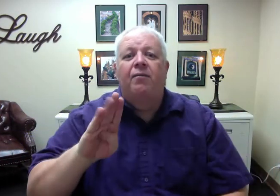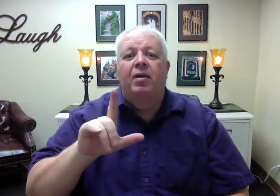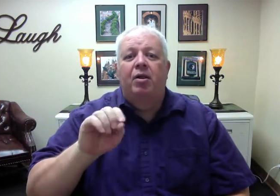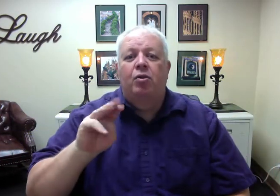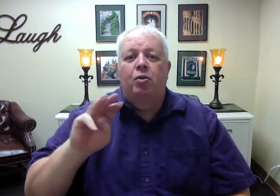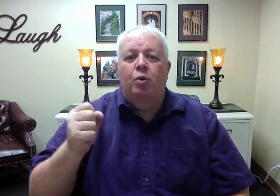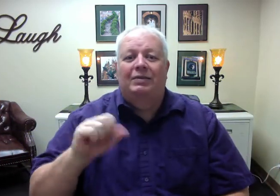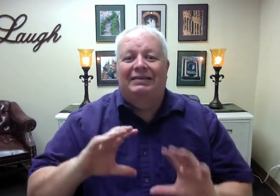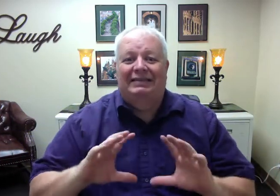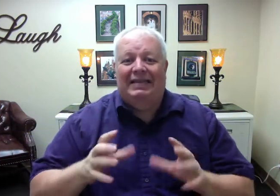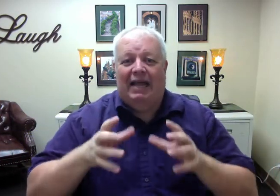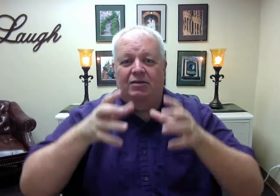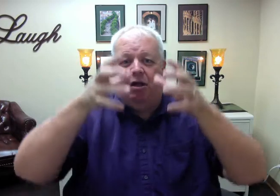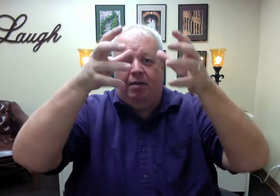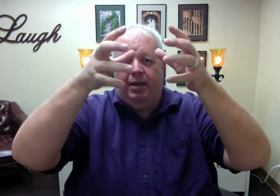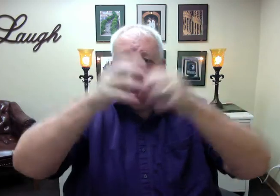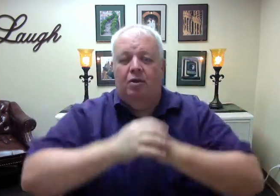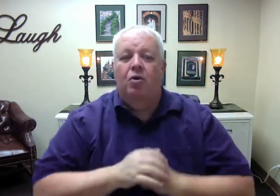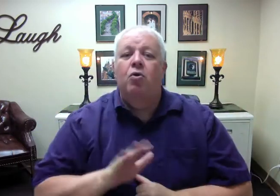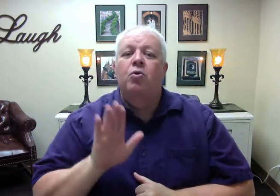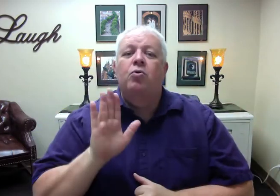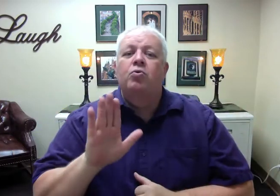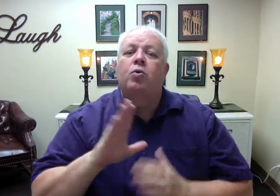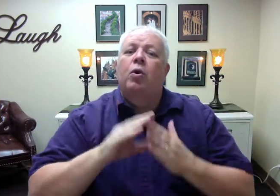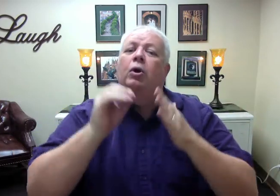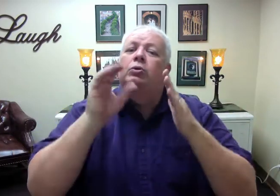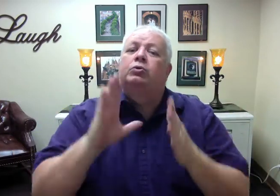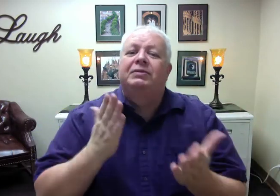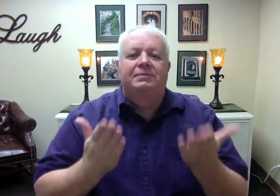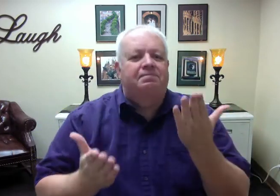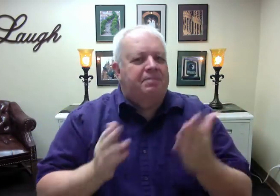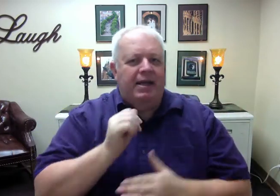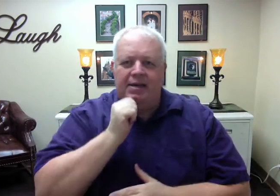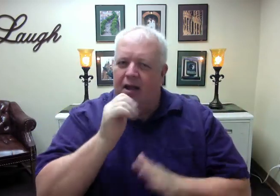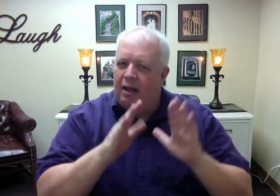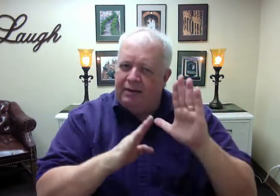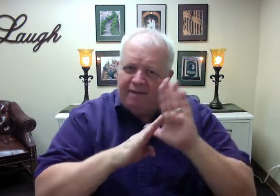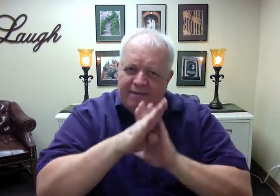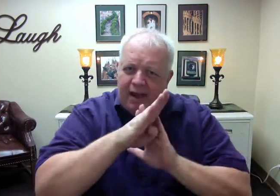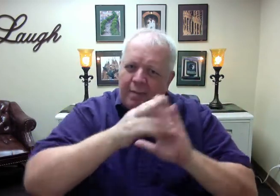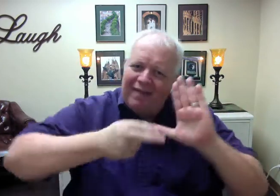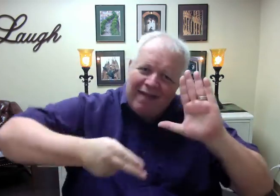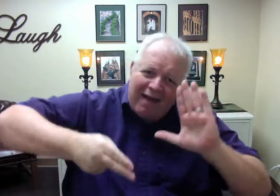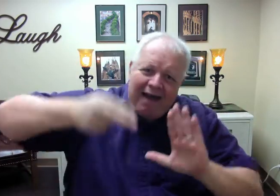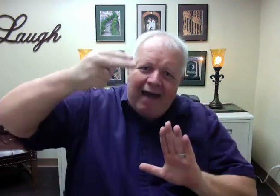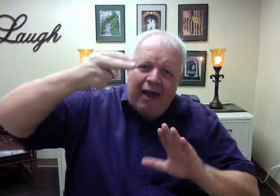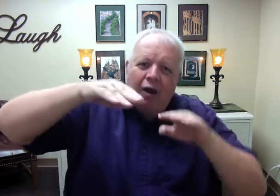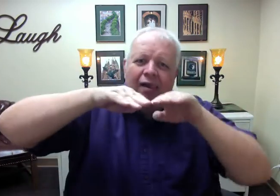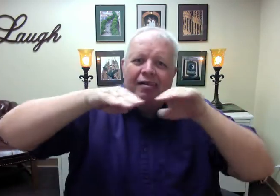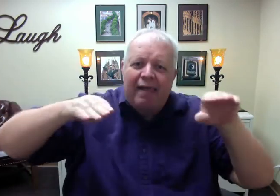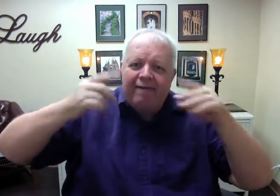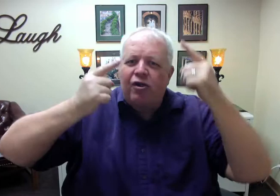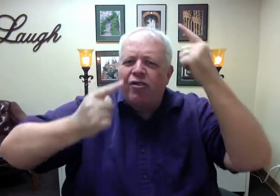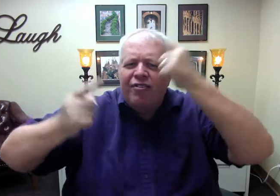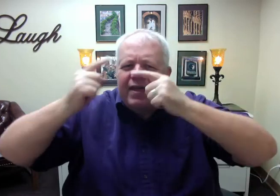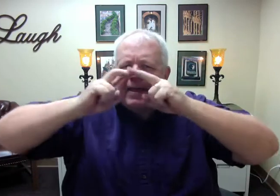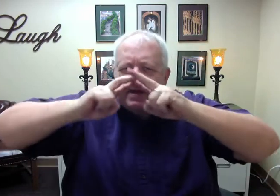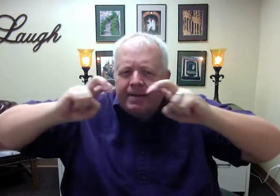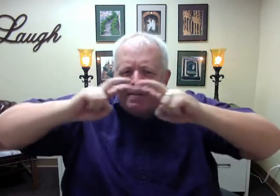your students may not develop the higher level thinking skills necessary in